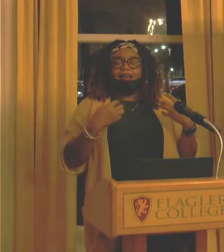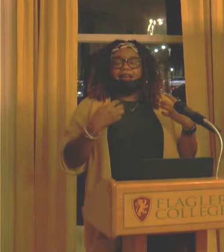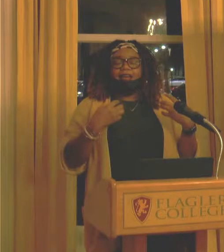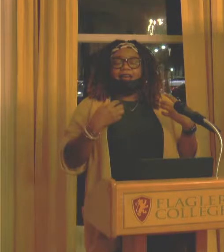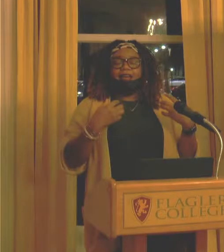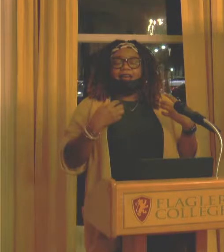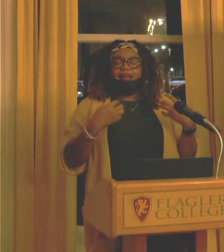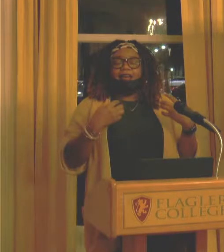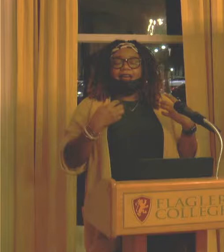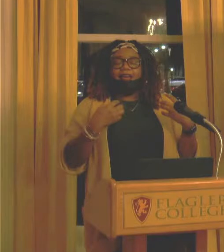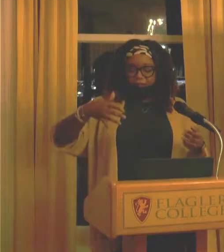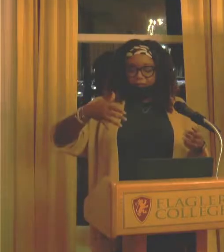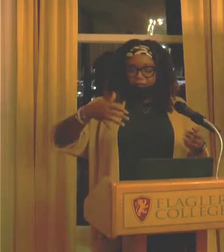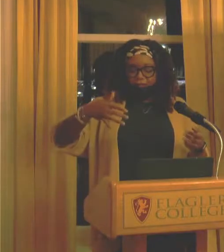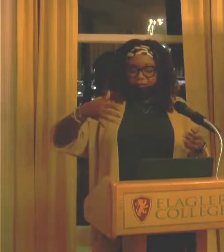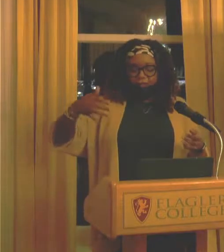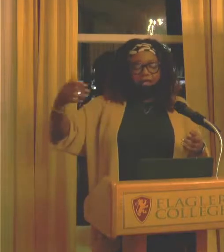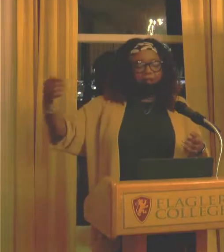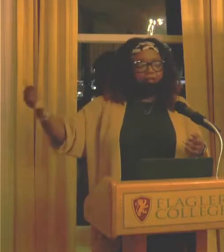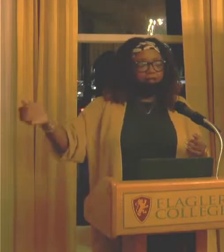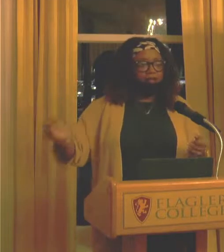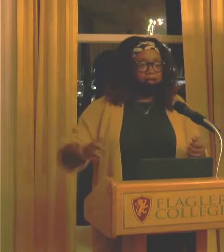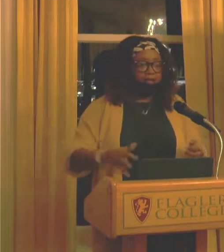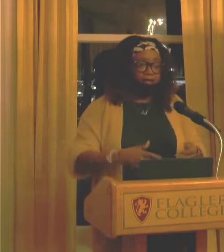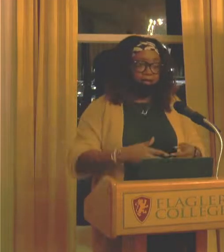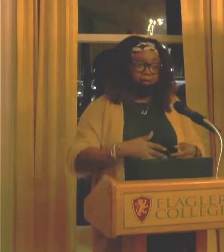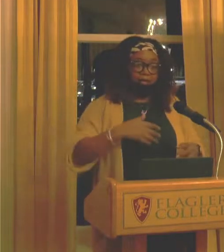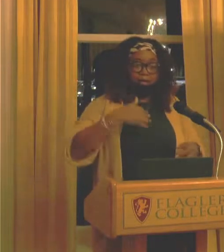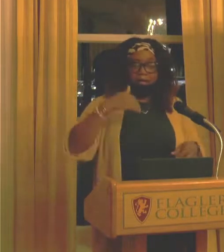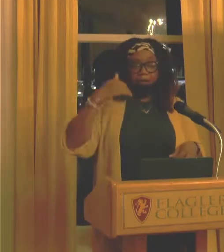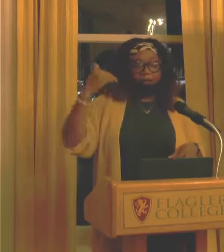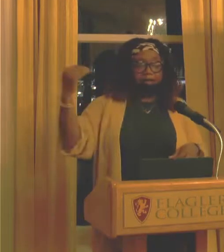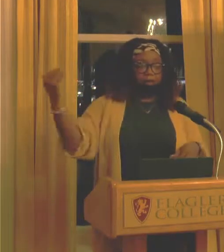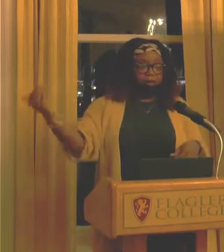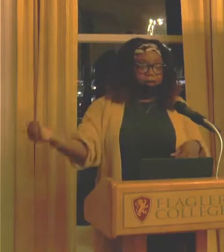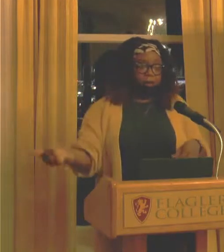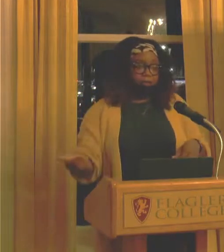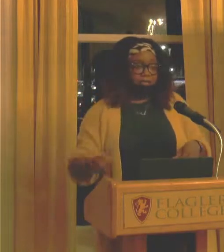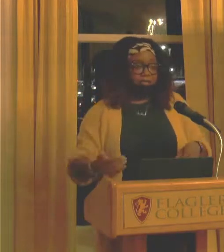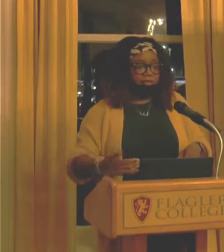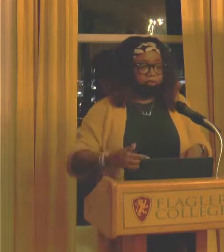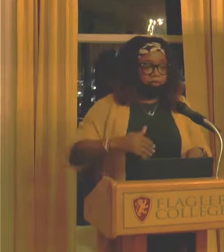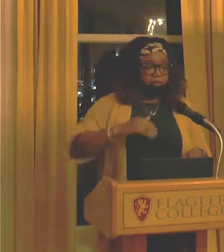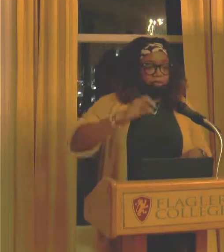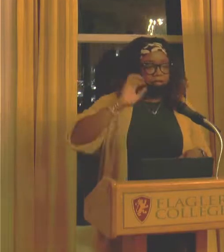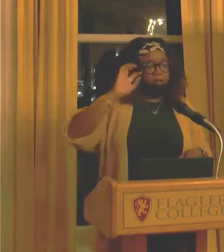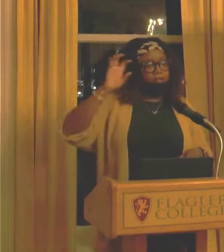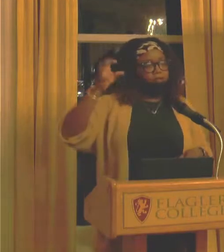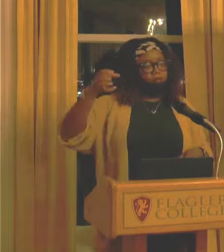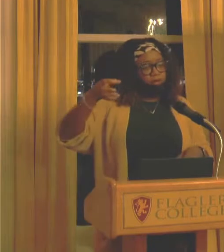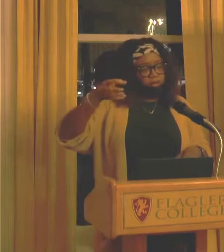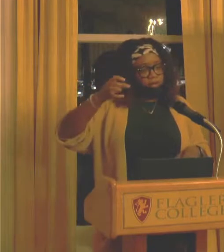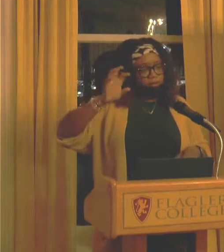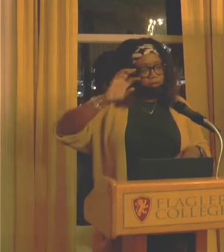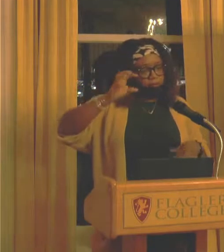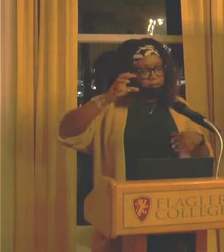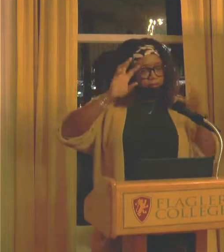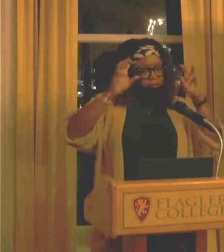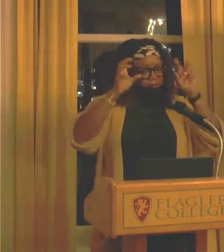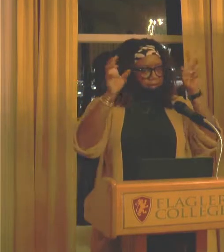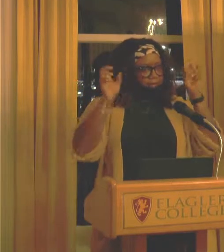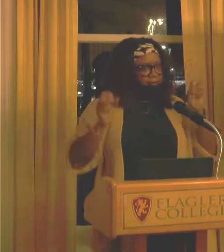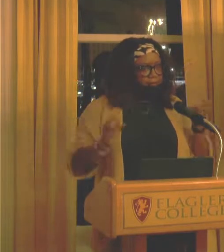becomes, as the time goes on, it becomes, like, black women are hypersexual. You know, all these words